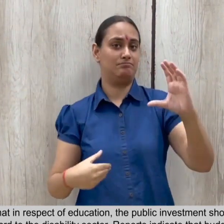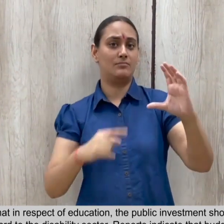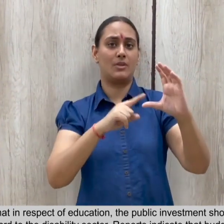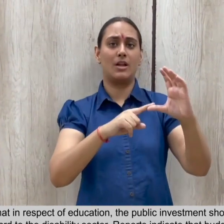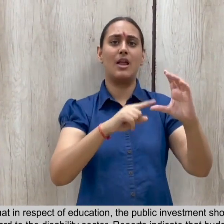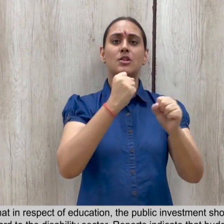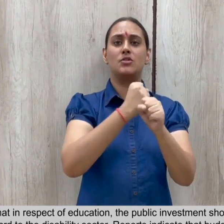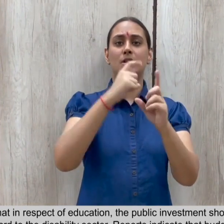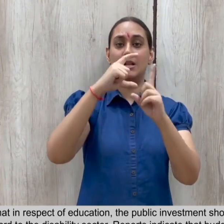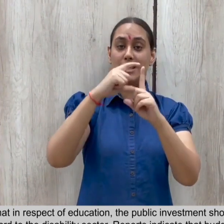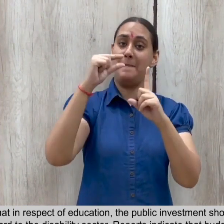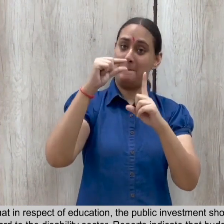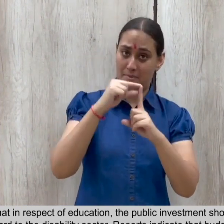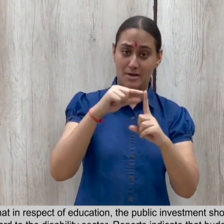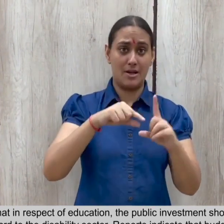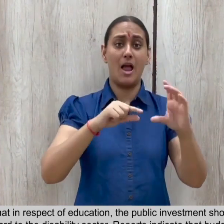6% of GDP.